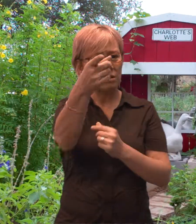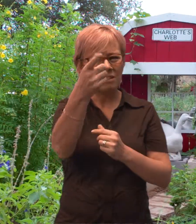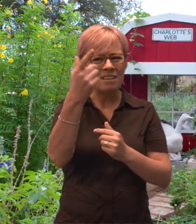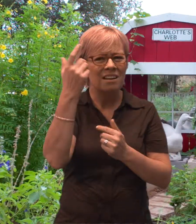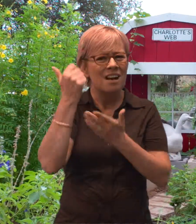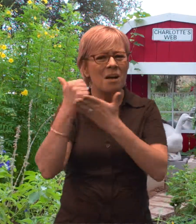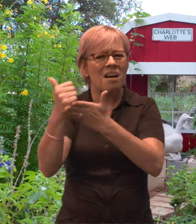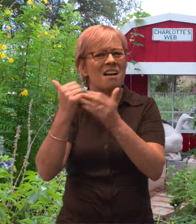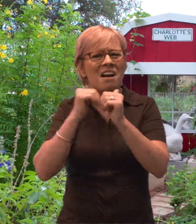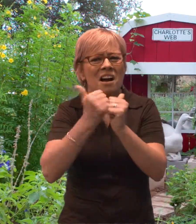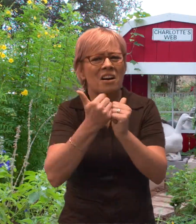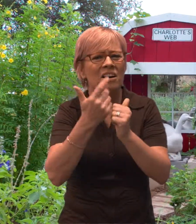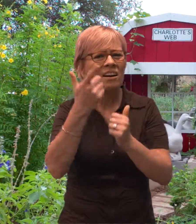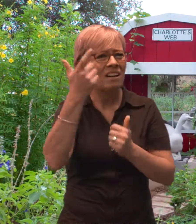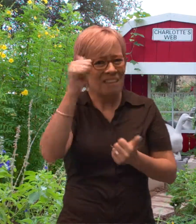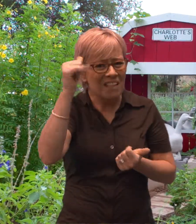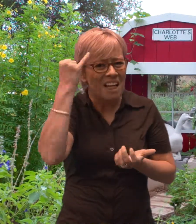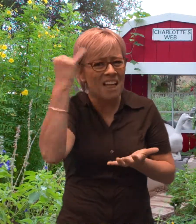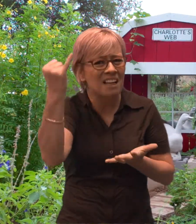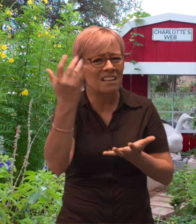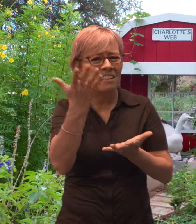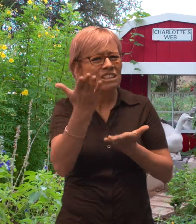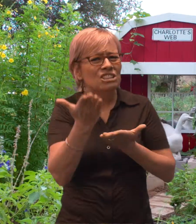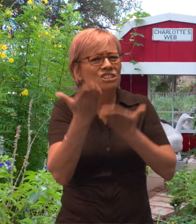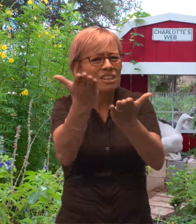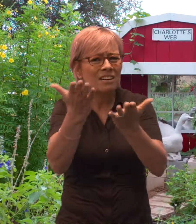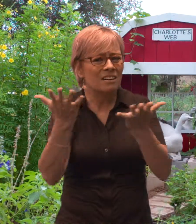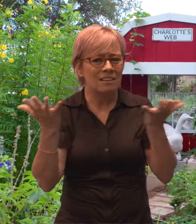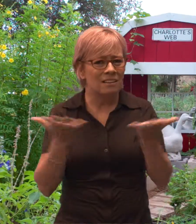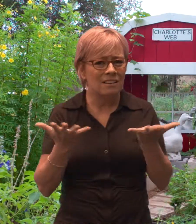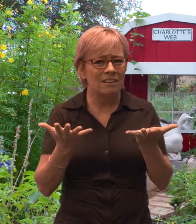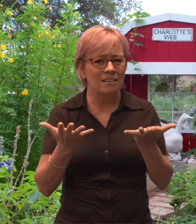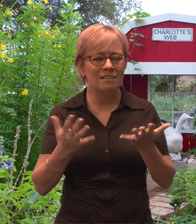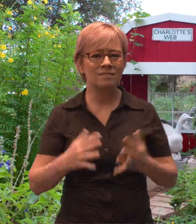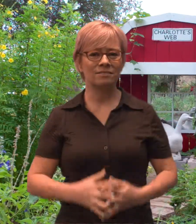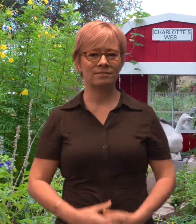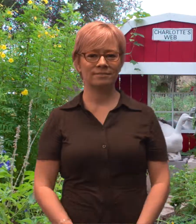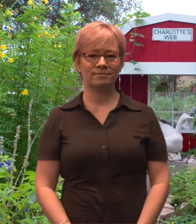do? How would you help your friend? Do you have any ideas, any suggestions? What would you do?